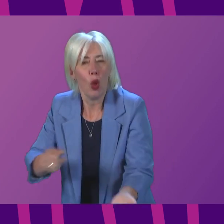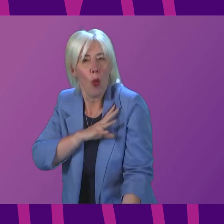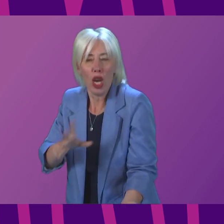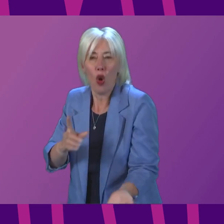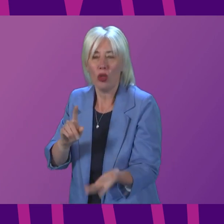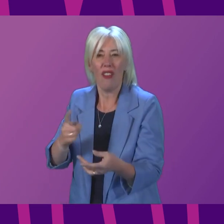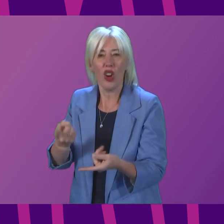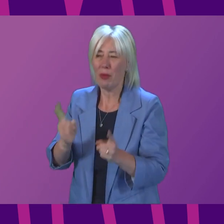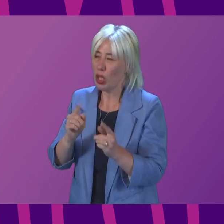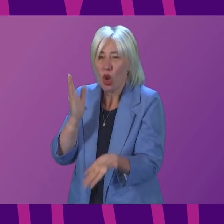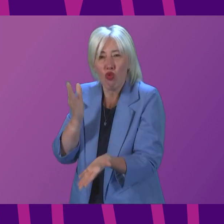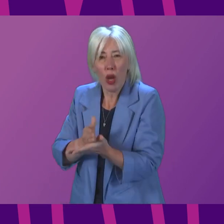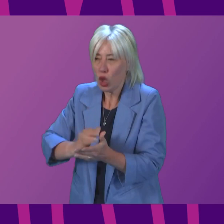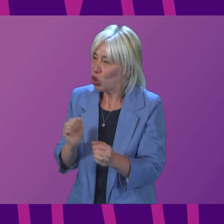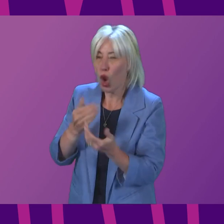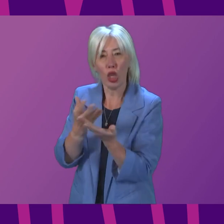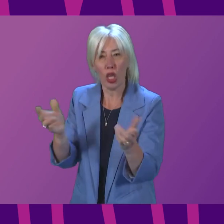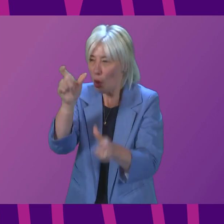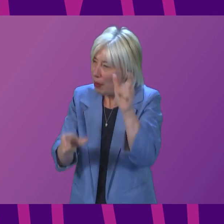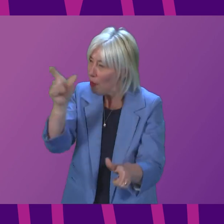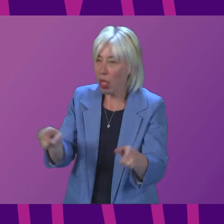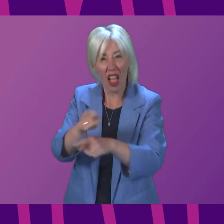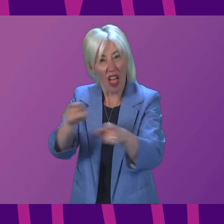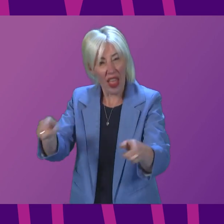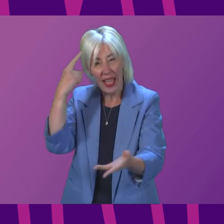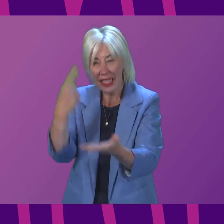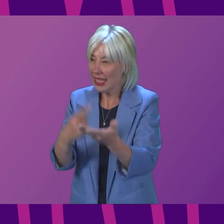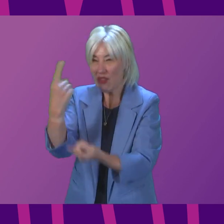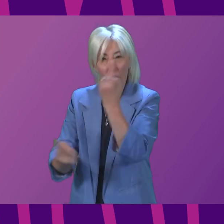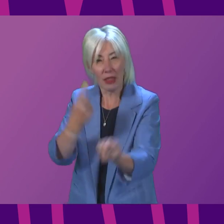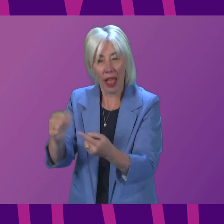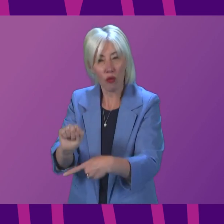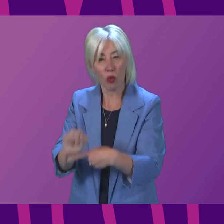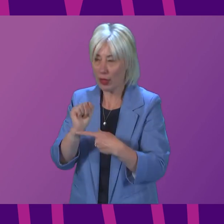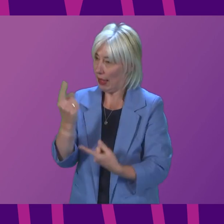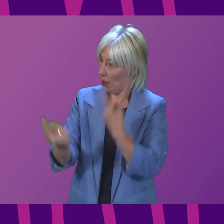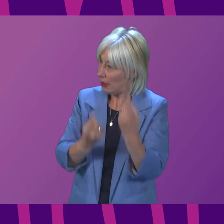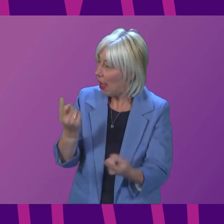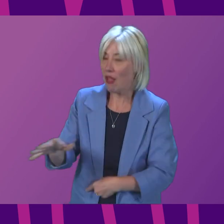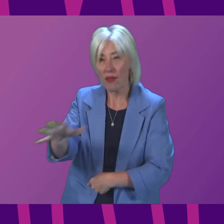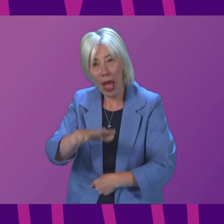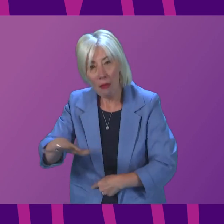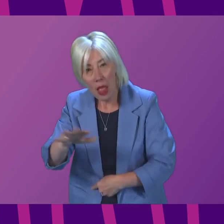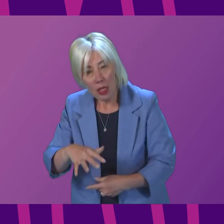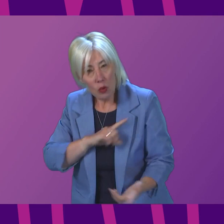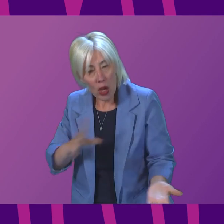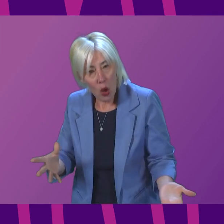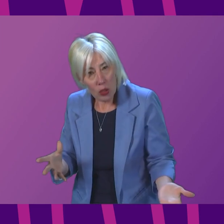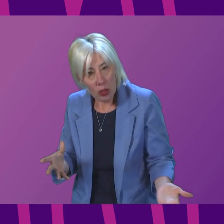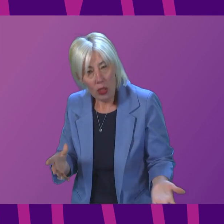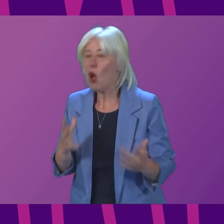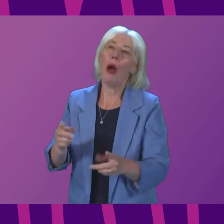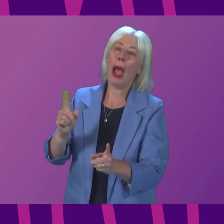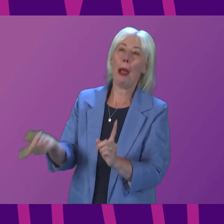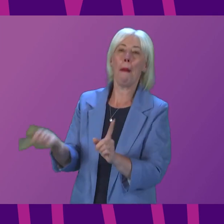Minister trust the Scottish public to take the steps they think are right to protect themselves and their families? And why are we back